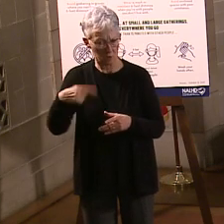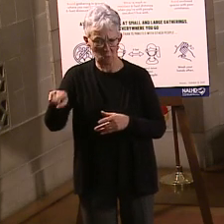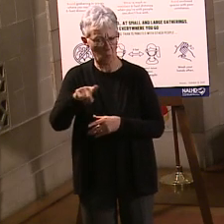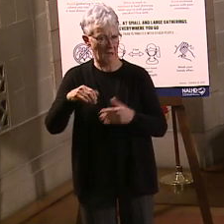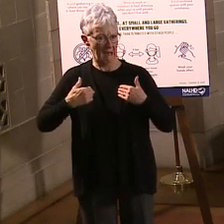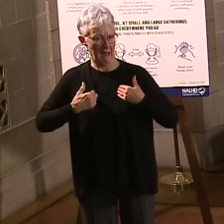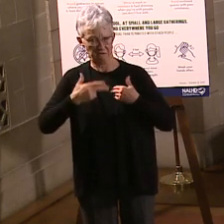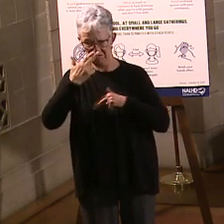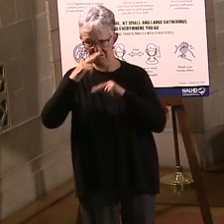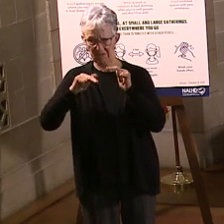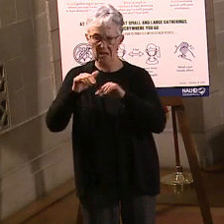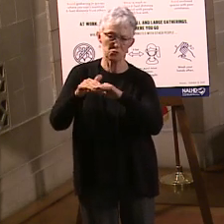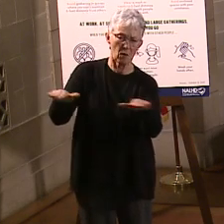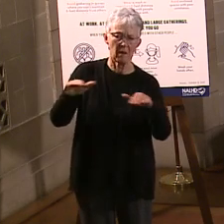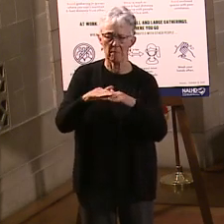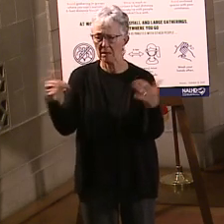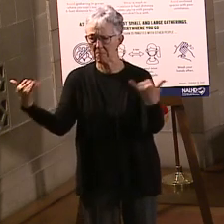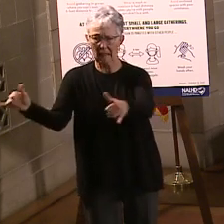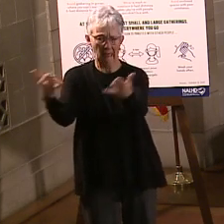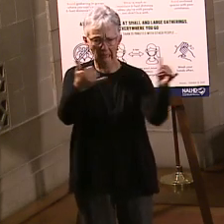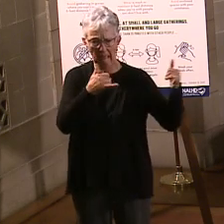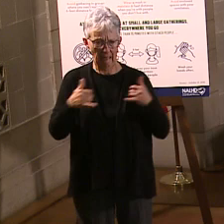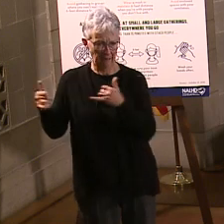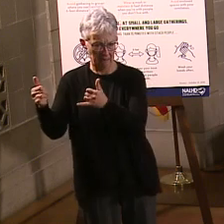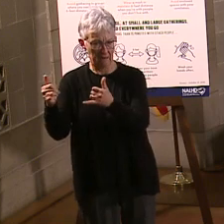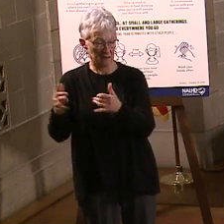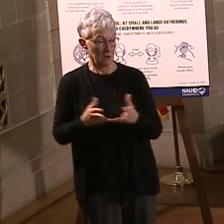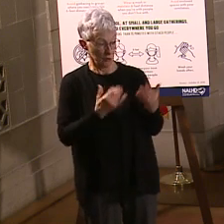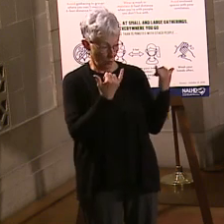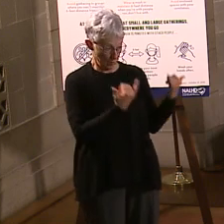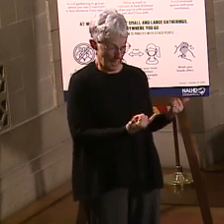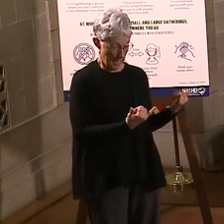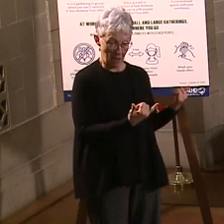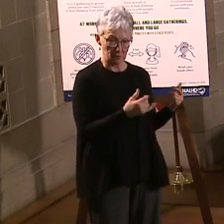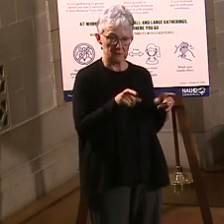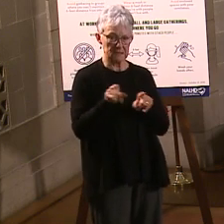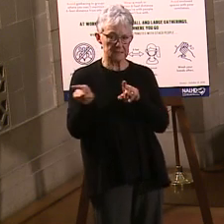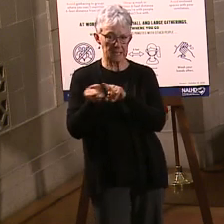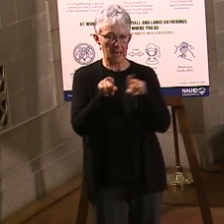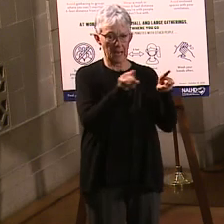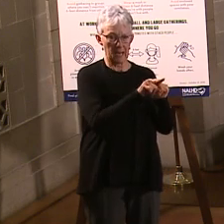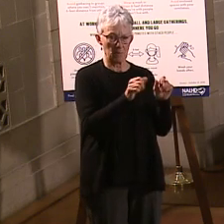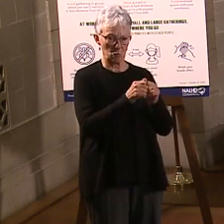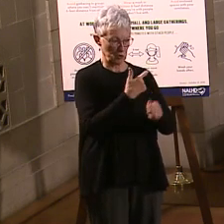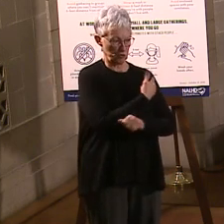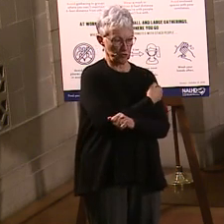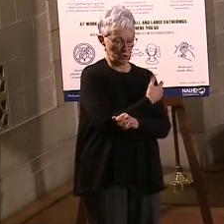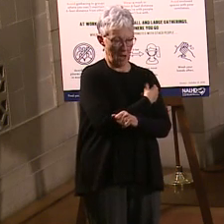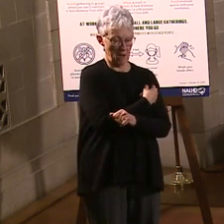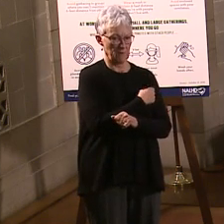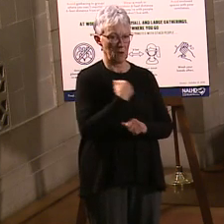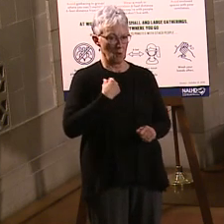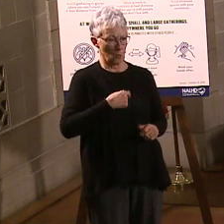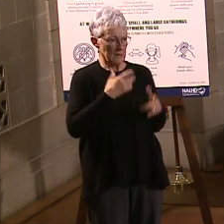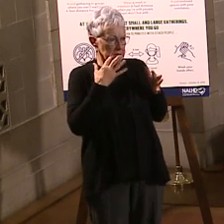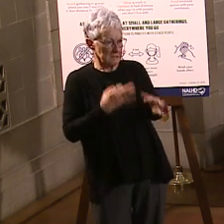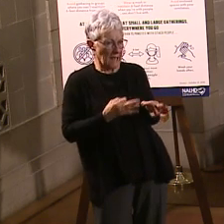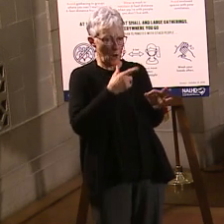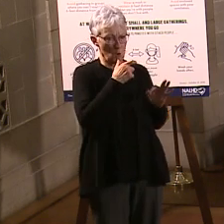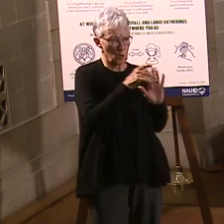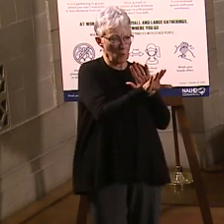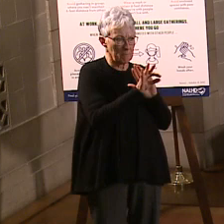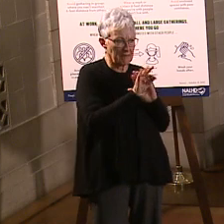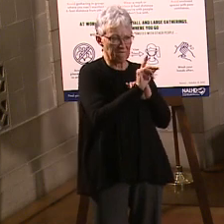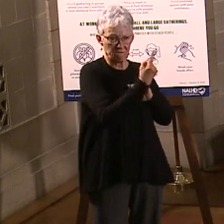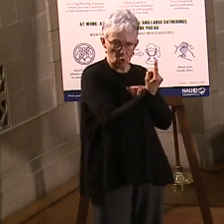in this pool for the vaccine and we're trying to pick who's next, what we're really looking at is that criteria that Angie's been talking about. So